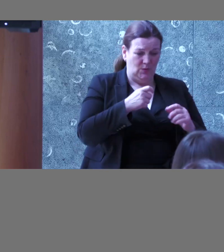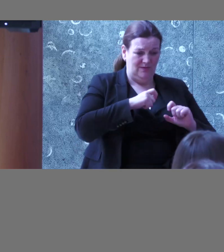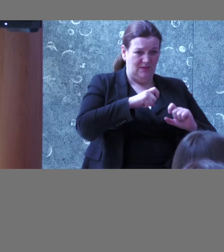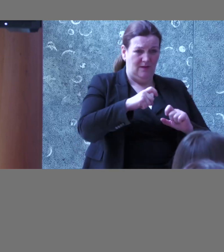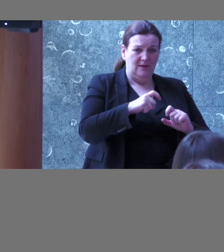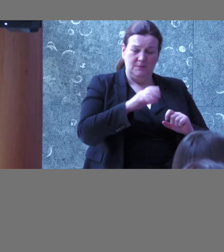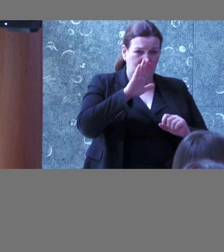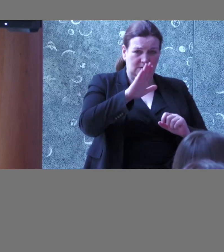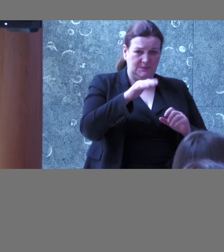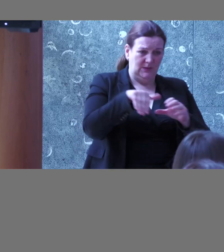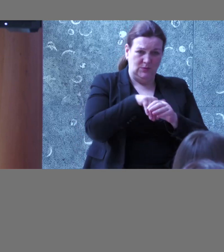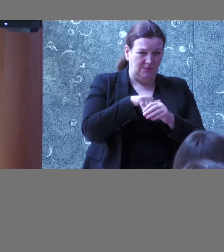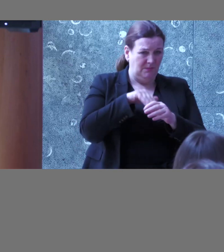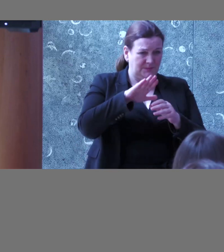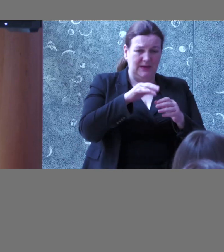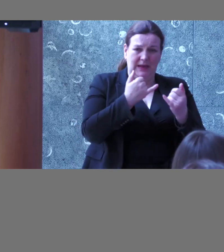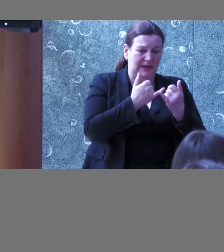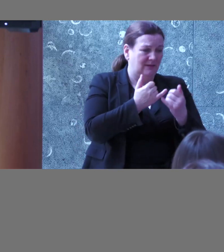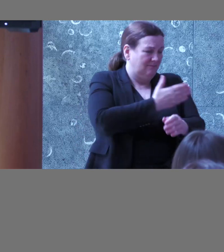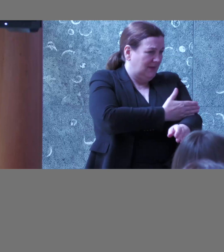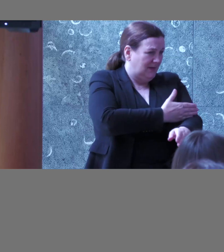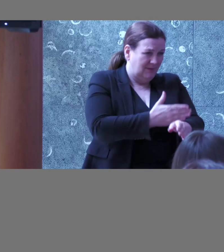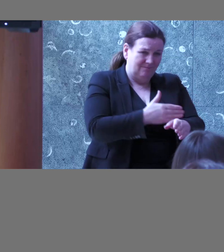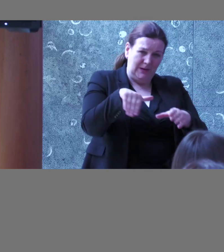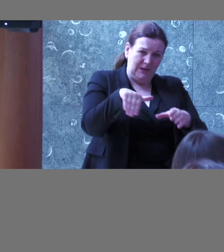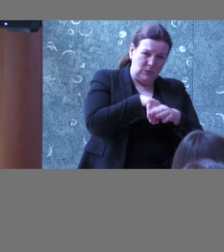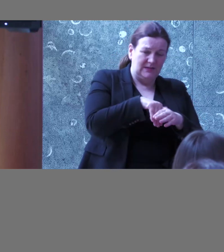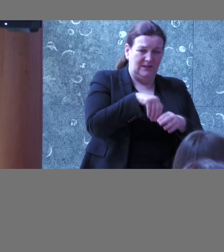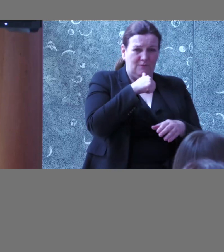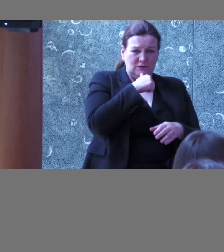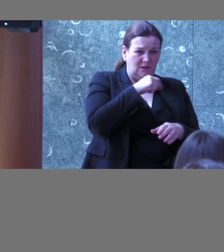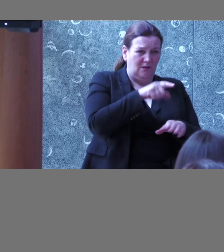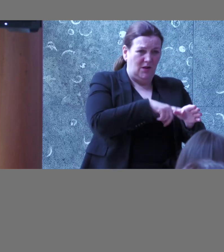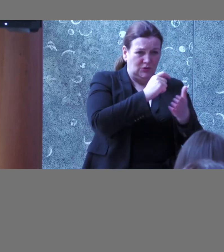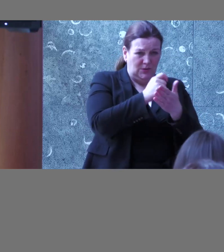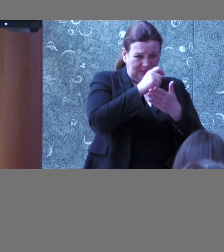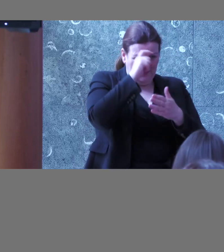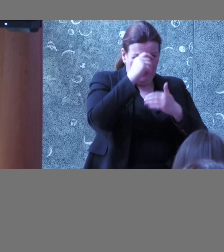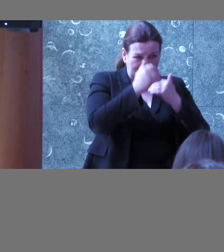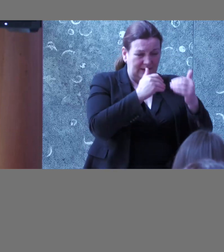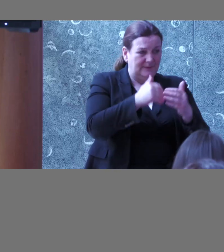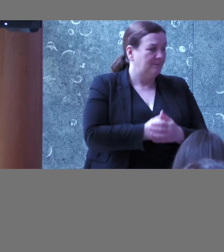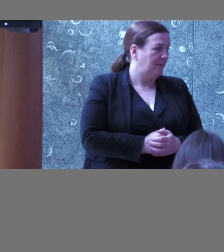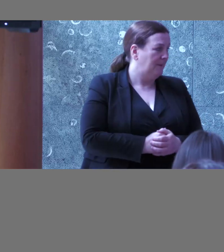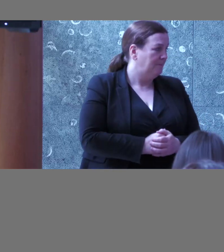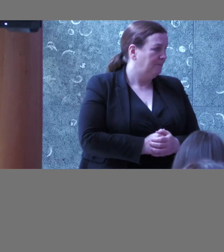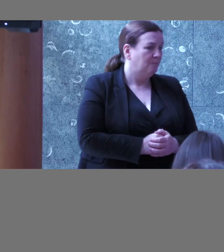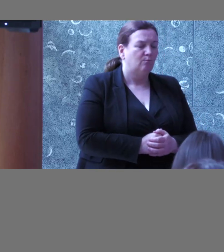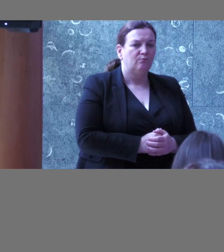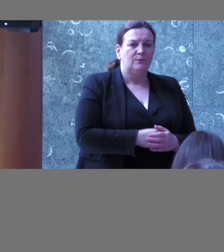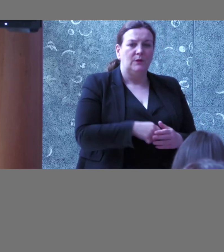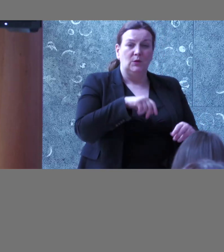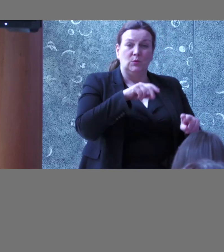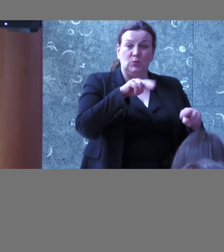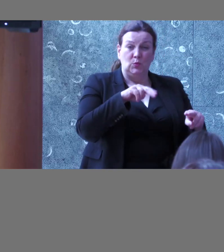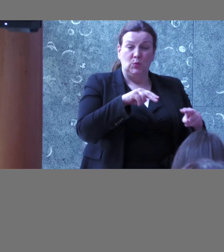today, is this has to be baked in to your long-term thinking. That being said, yeah, our developers, especially the ones like, junior developers